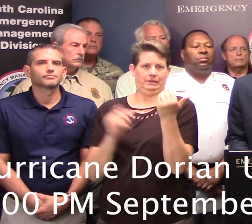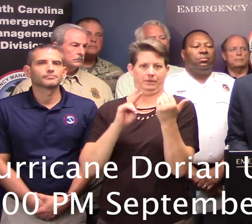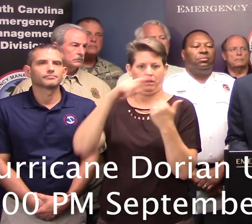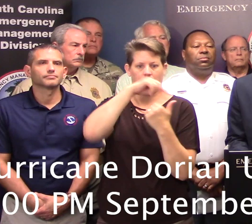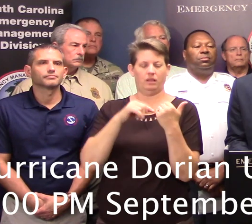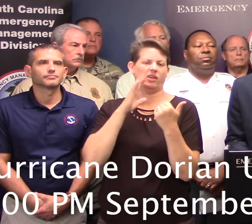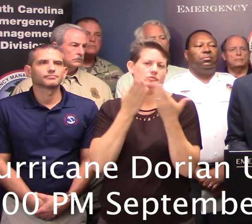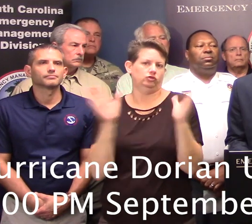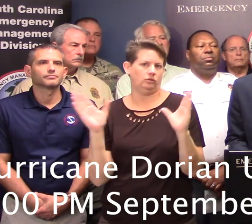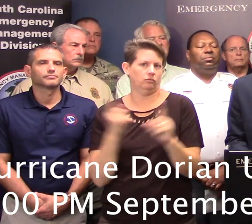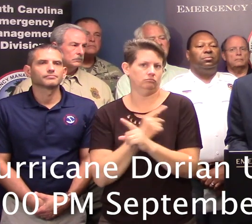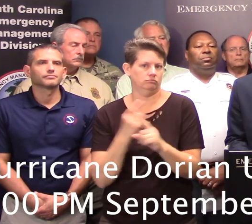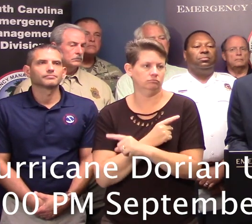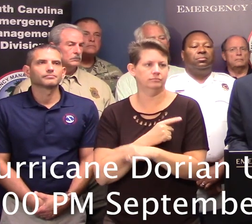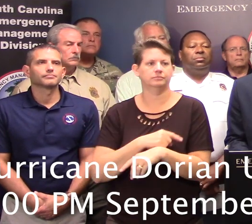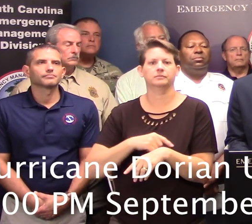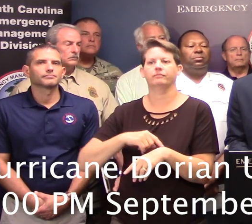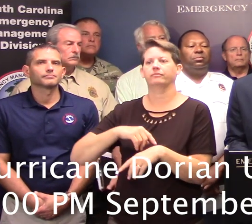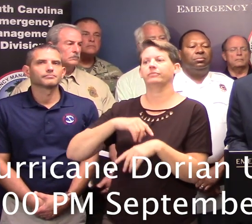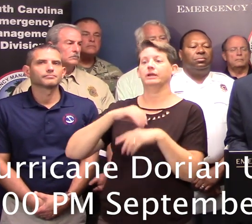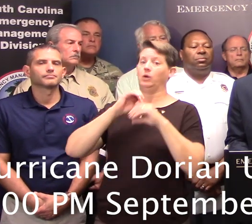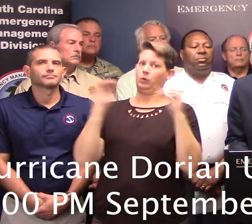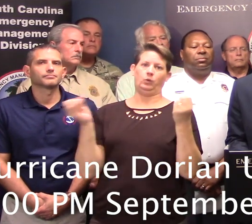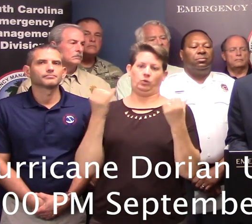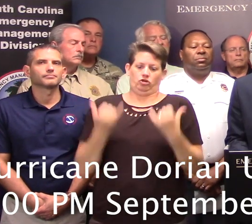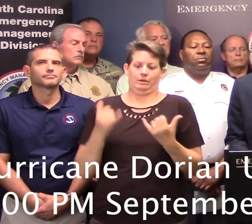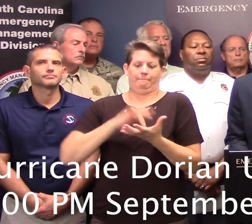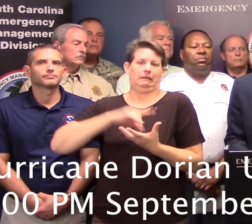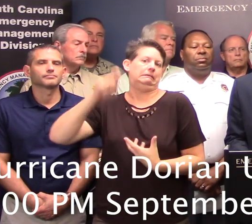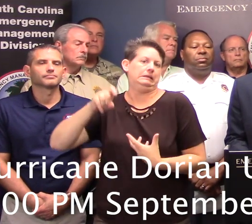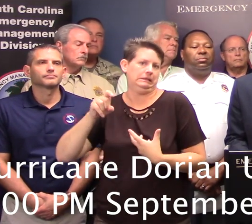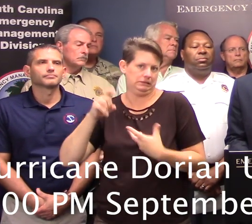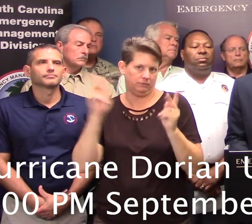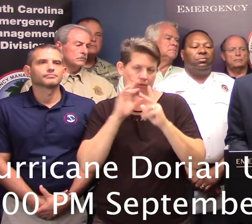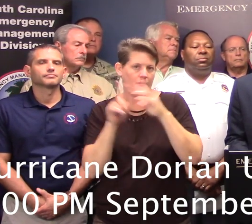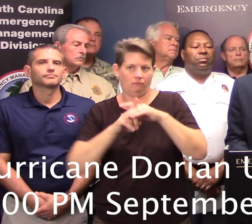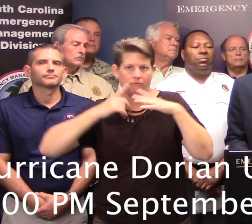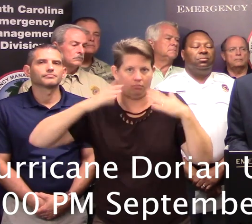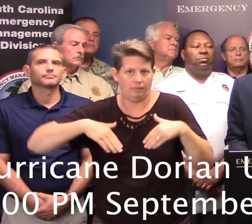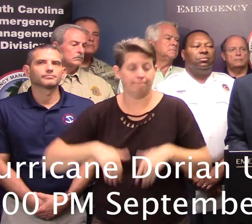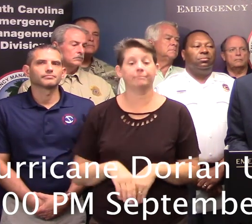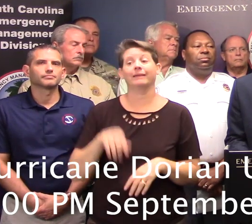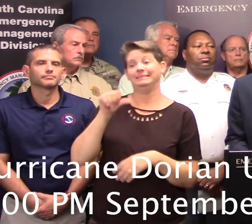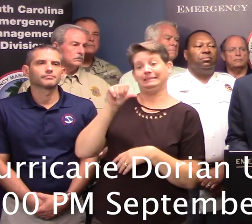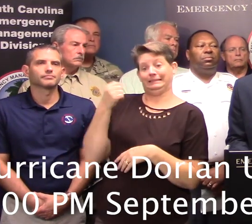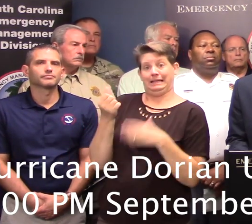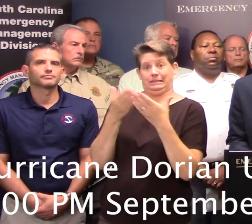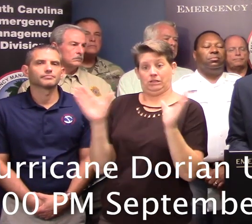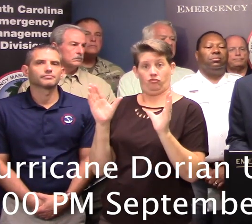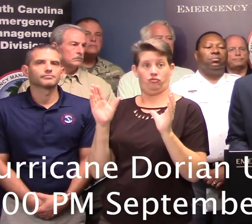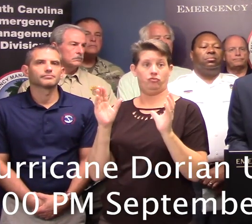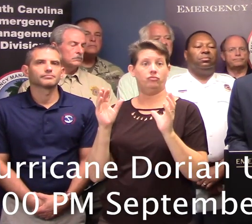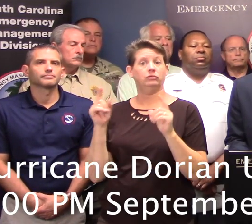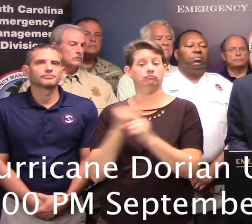are in general population and zero current medical needs clients. We have 10 general population shelters on